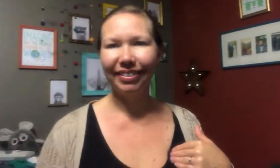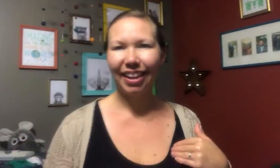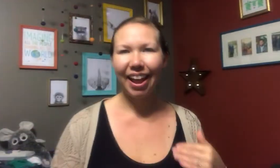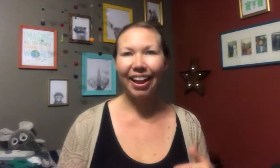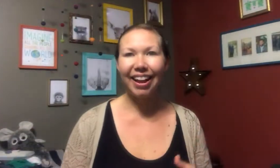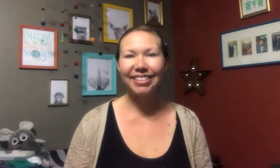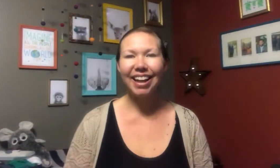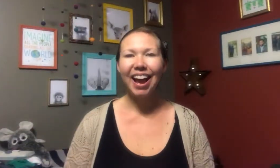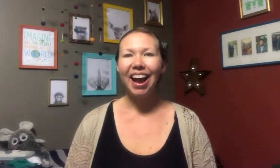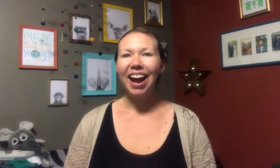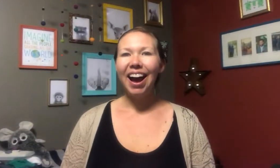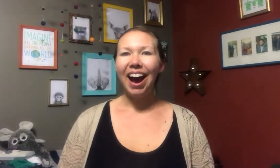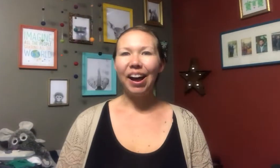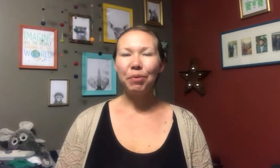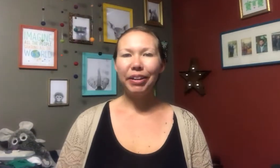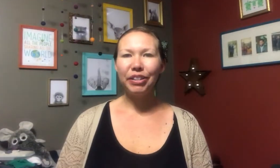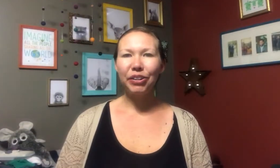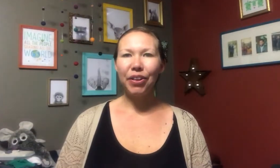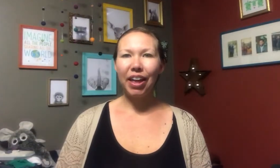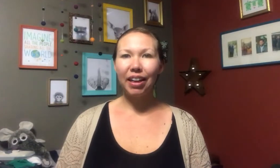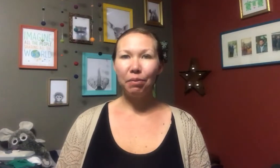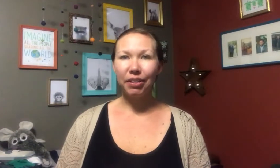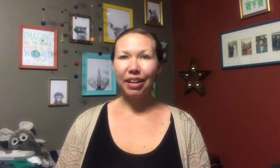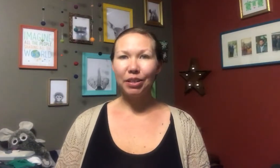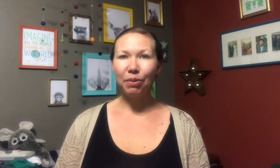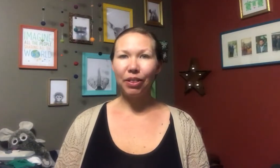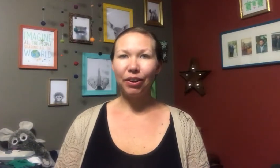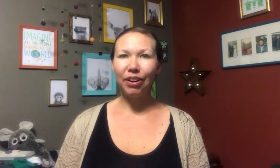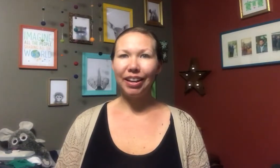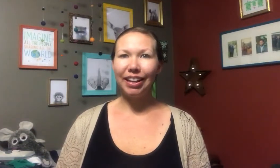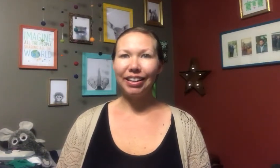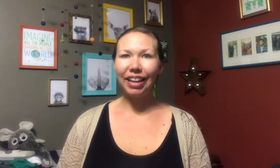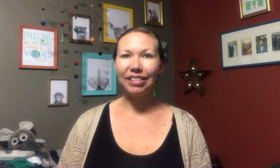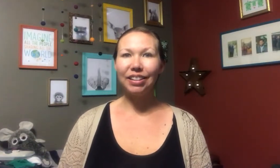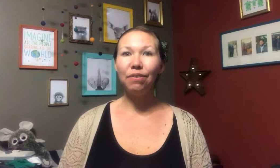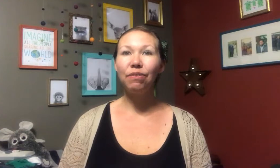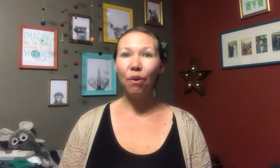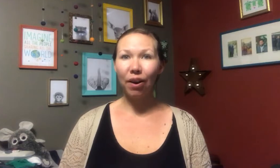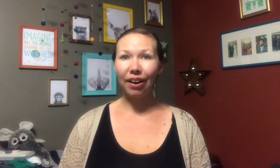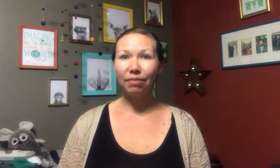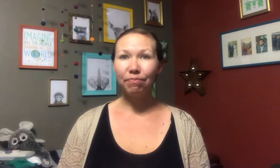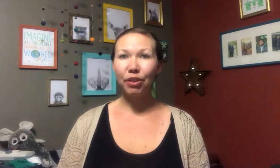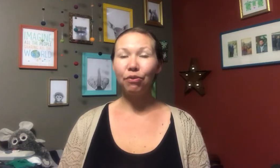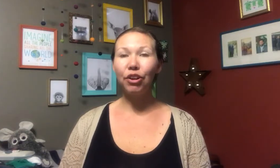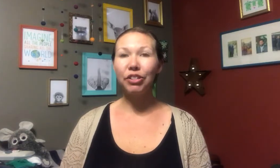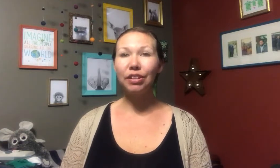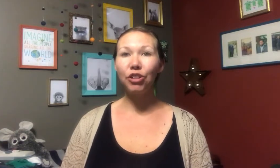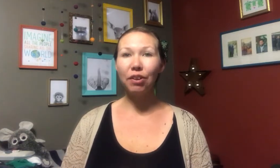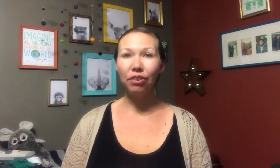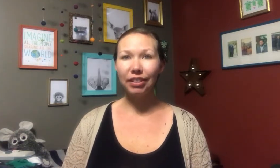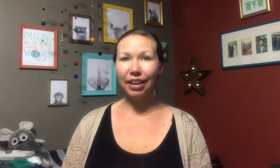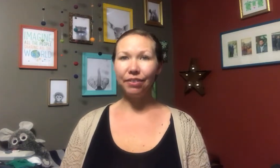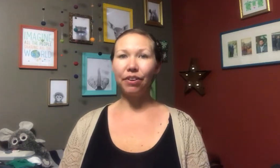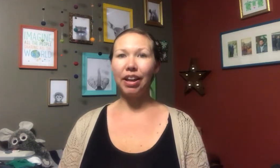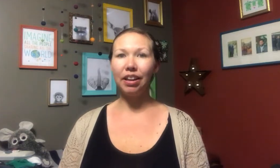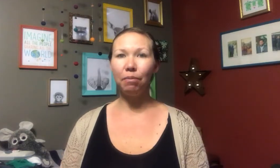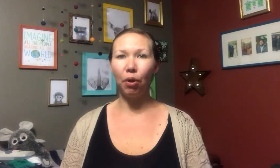Hey guys, I'm going to show you the animal signs we learn in lesson four. So first, the general sign for animal,